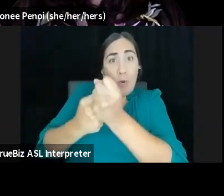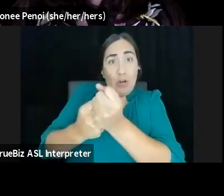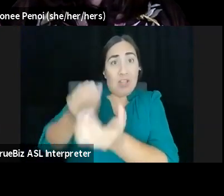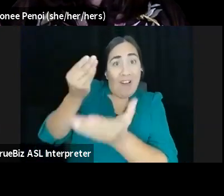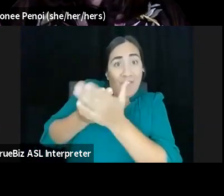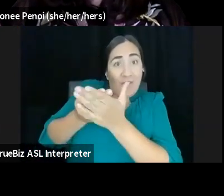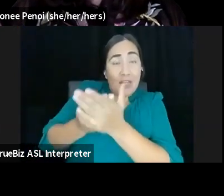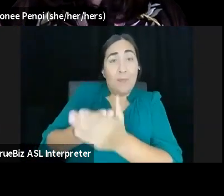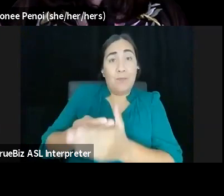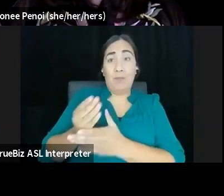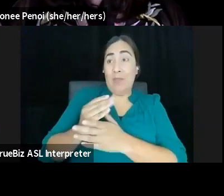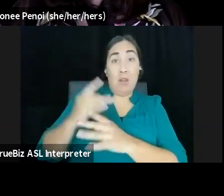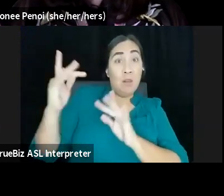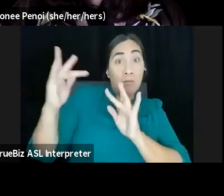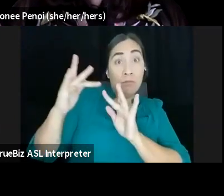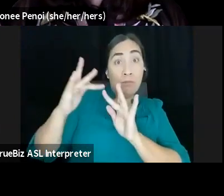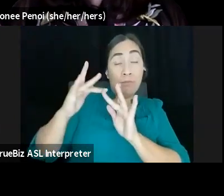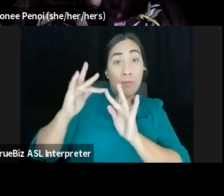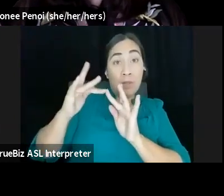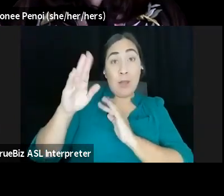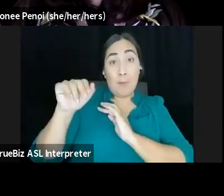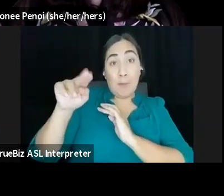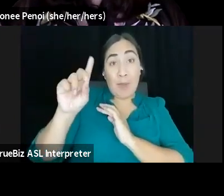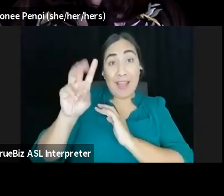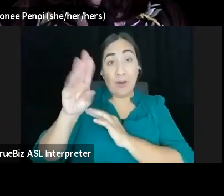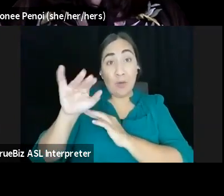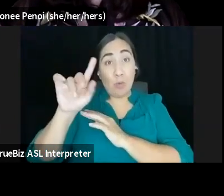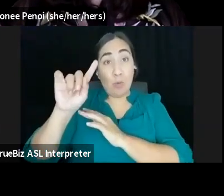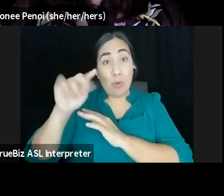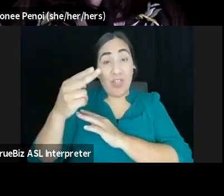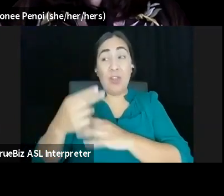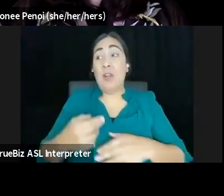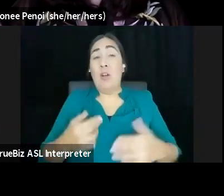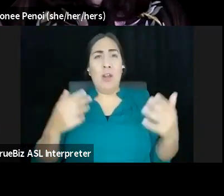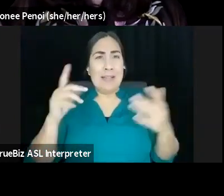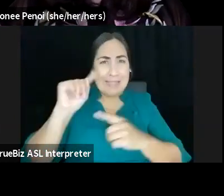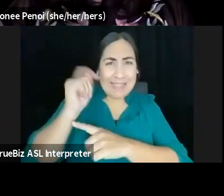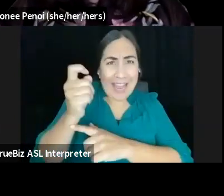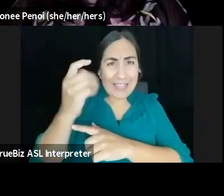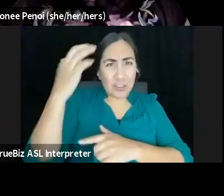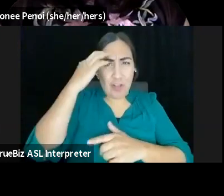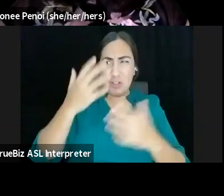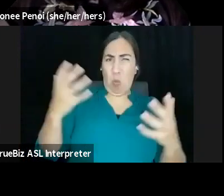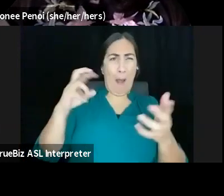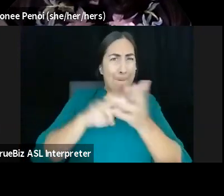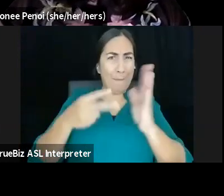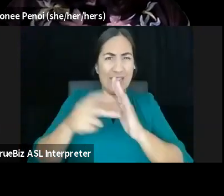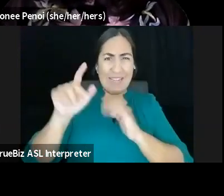to tax knowledge, like what are taxes? That's good to know. And right, and all of these resources play into